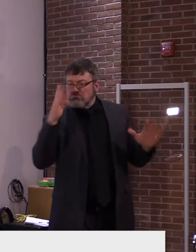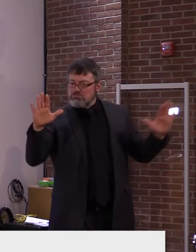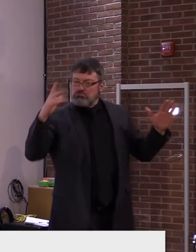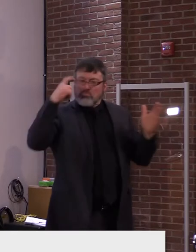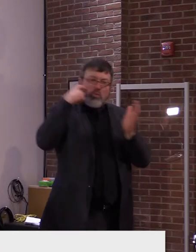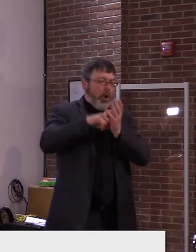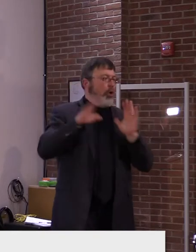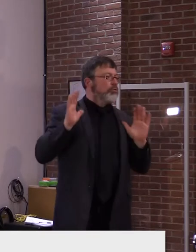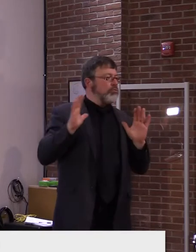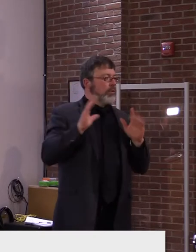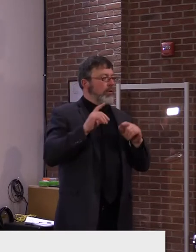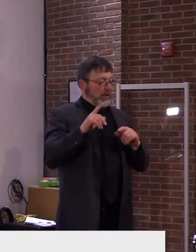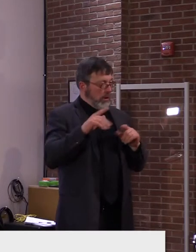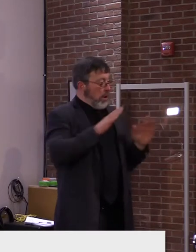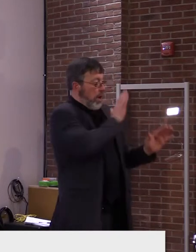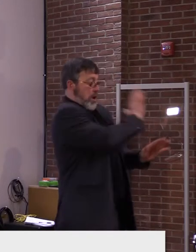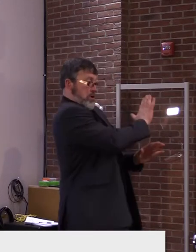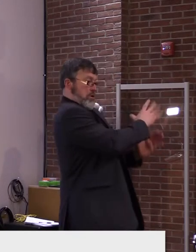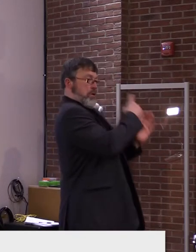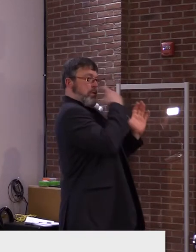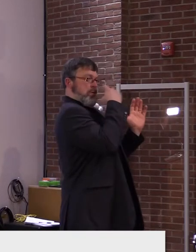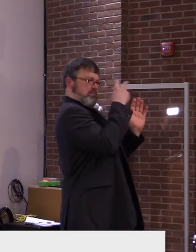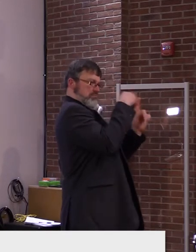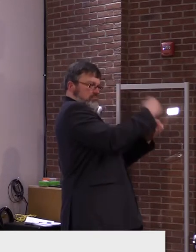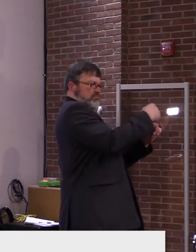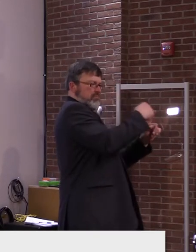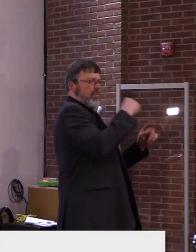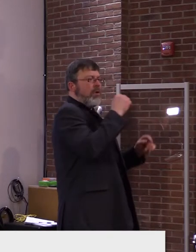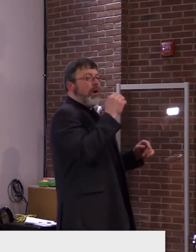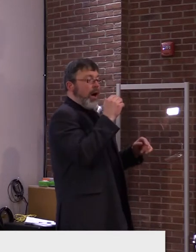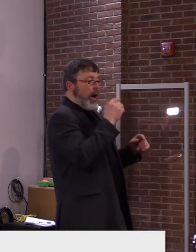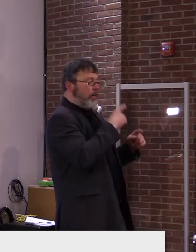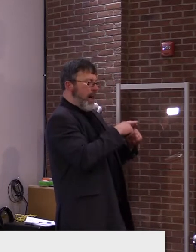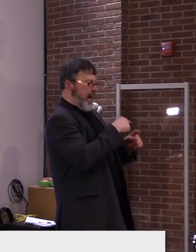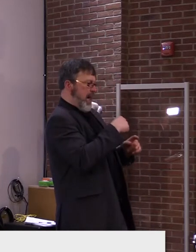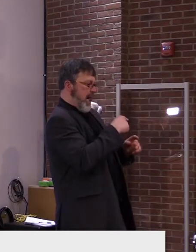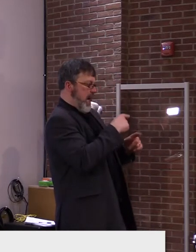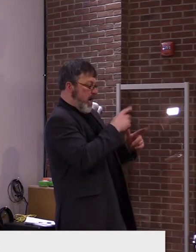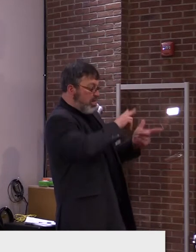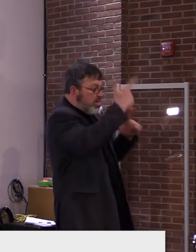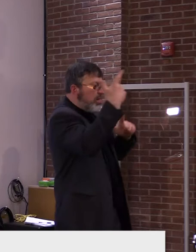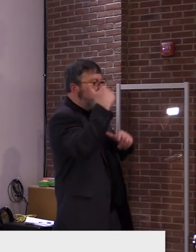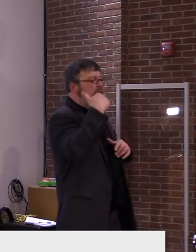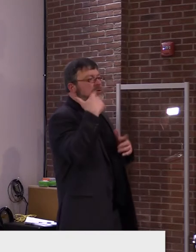feel he had a role to play, but I'm hoping, uh, in time that he'll be able to come back.